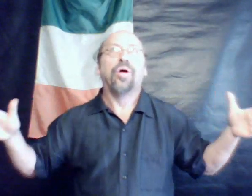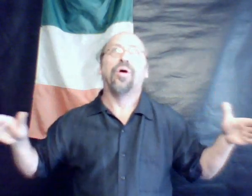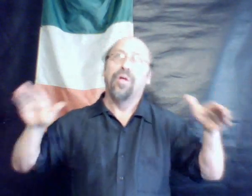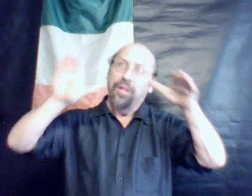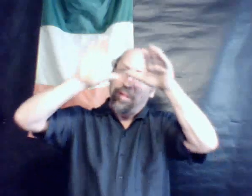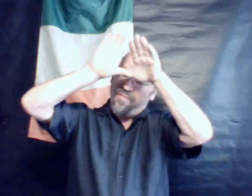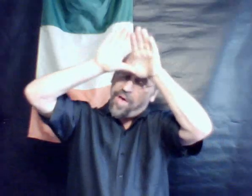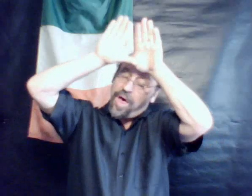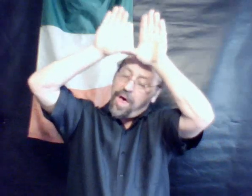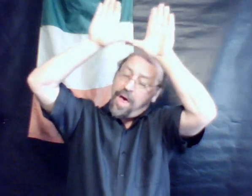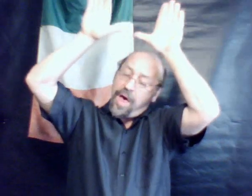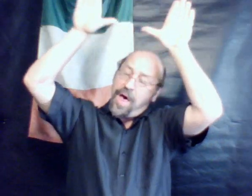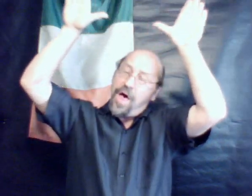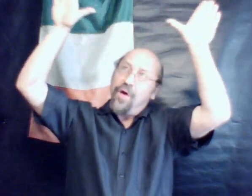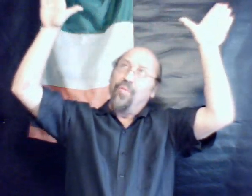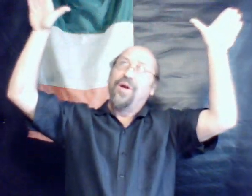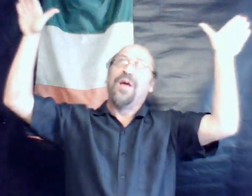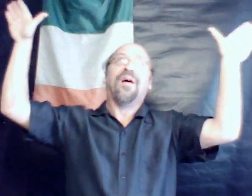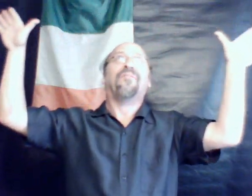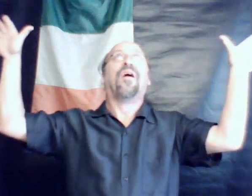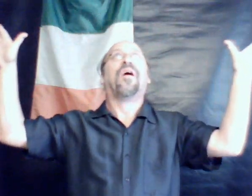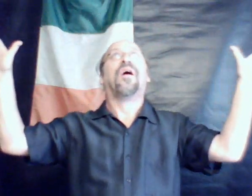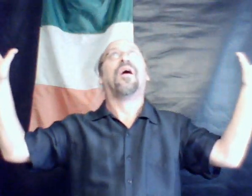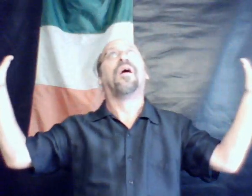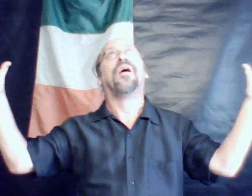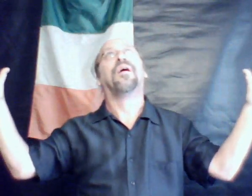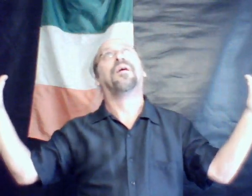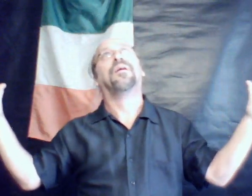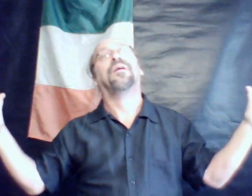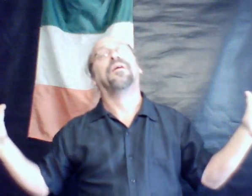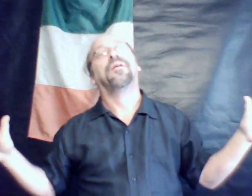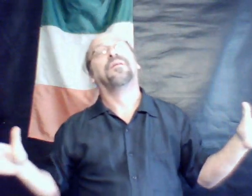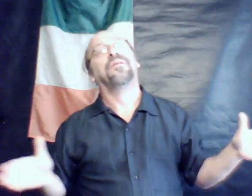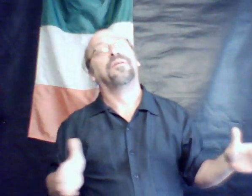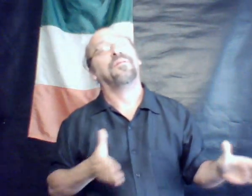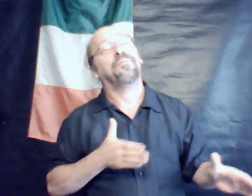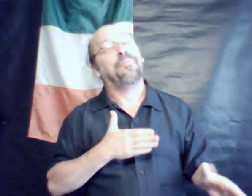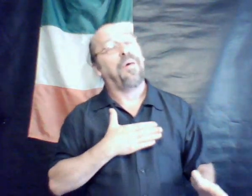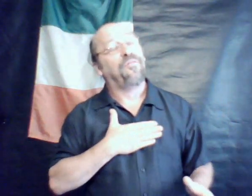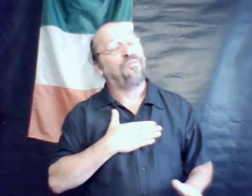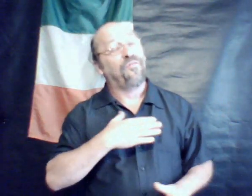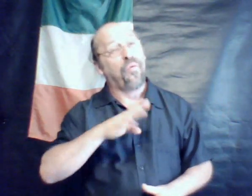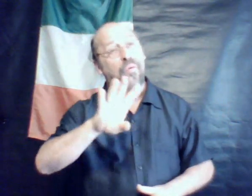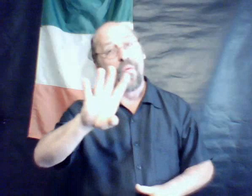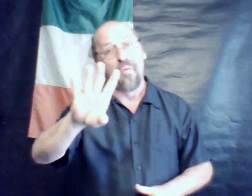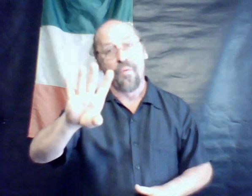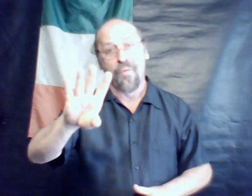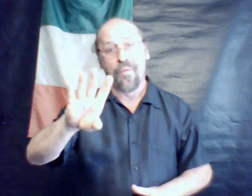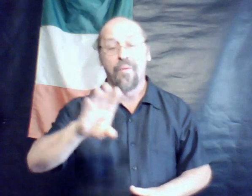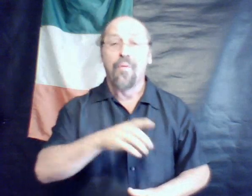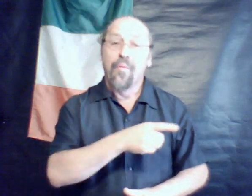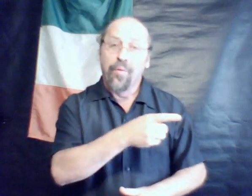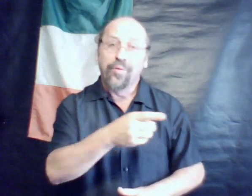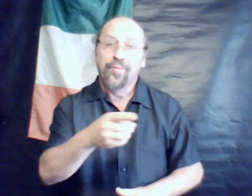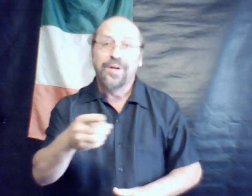the valley heavens, my roaring